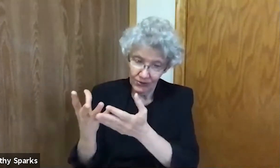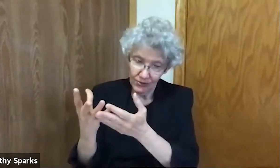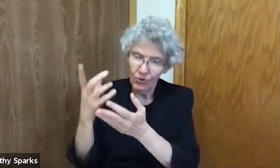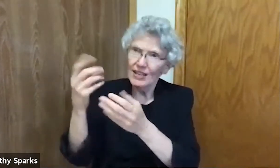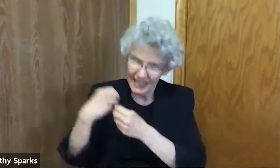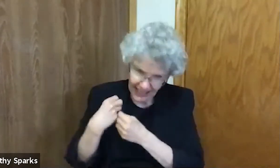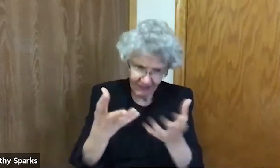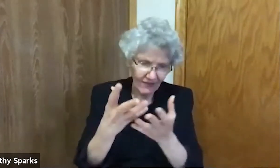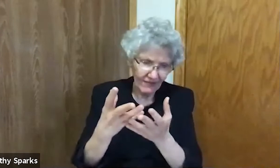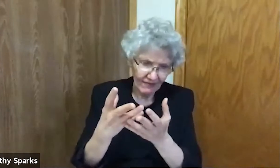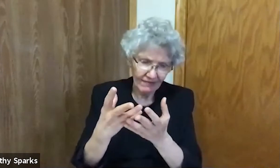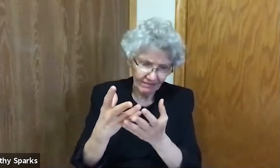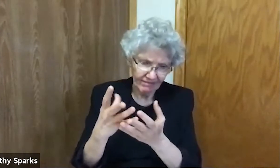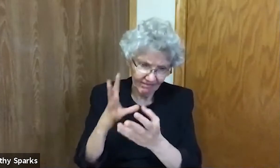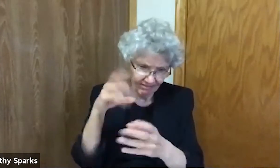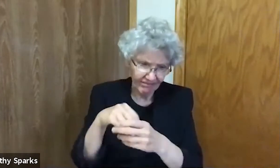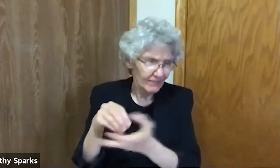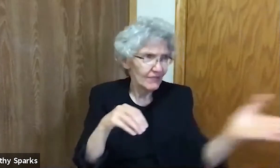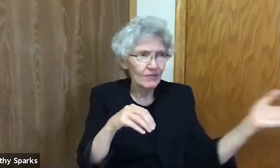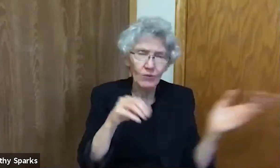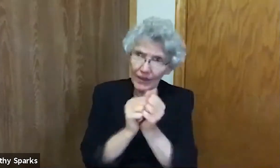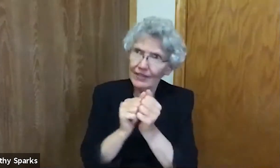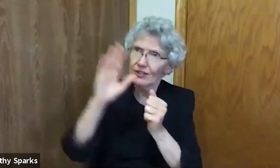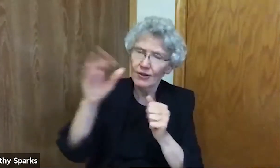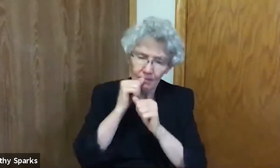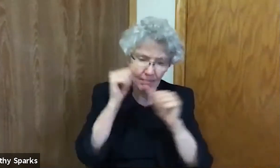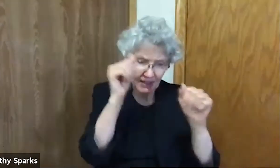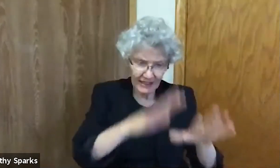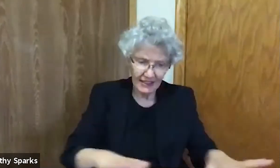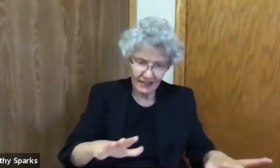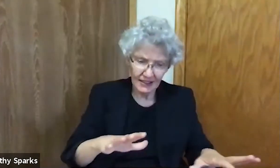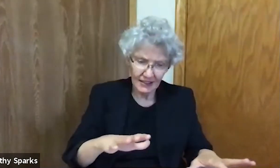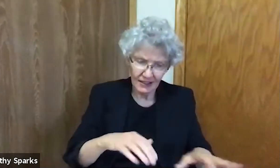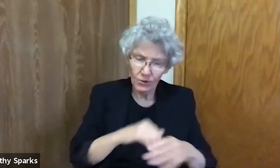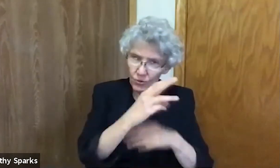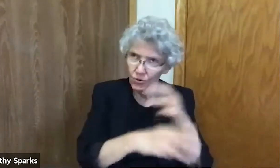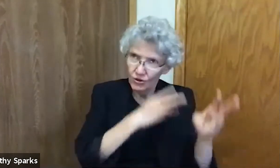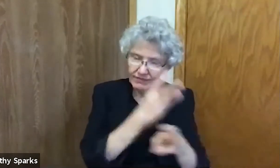When we give as you give, we are participating in your blessing of the world.